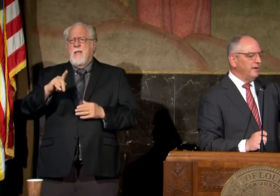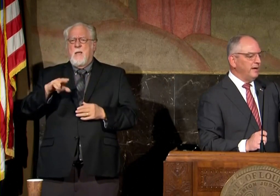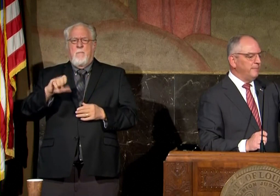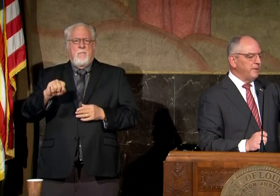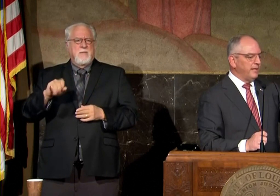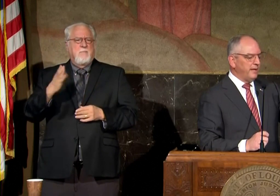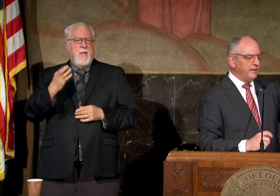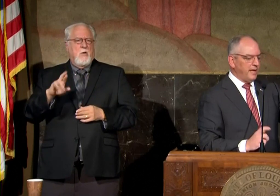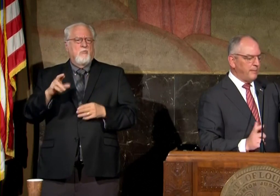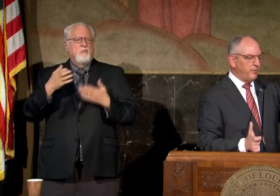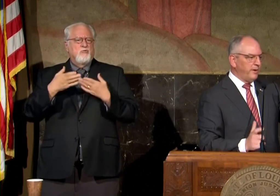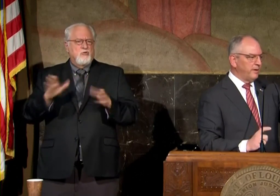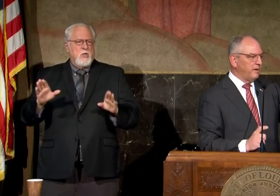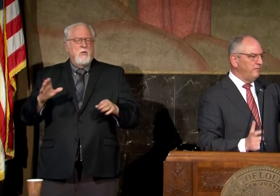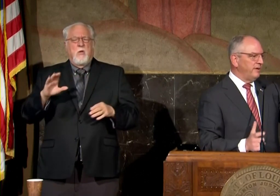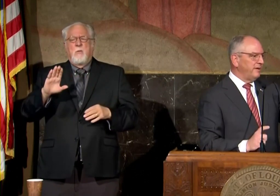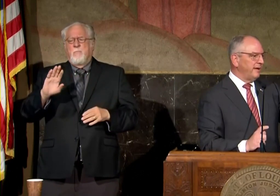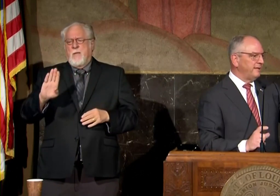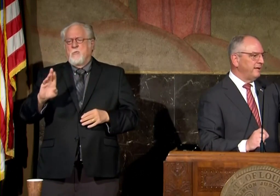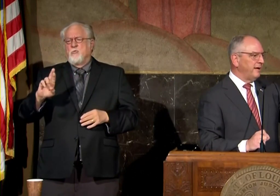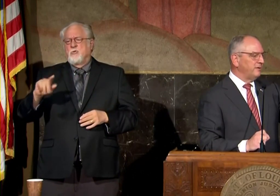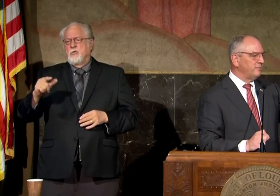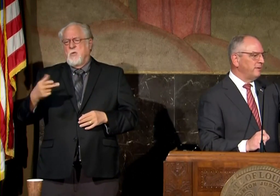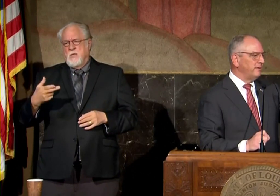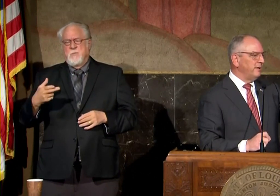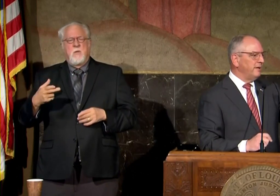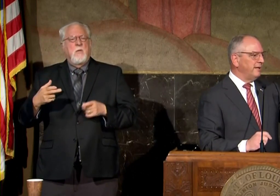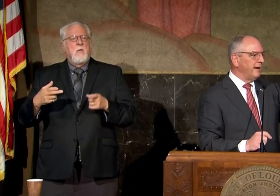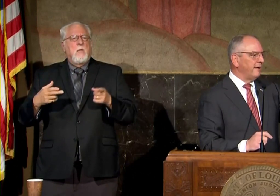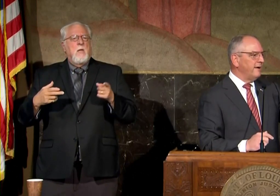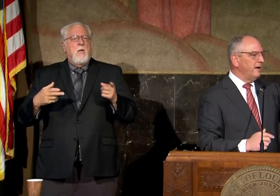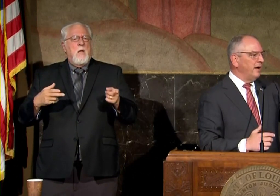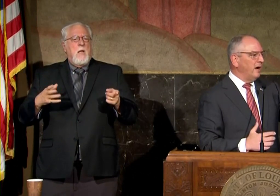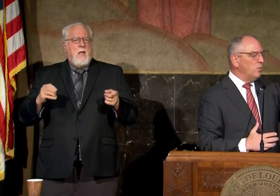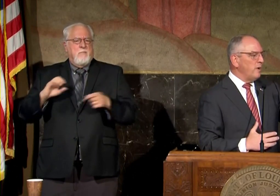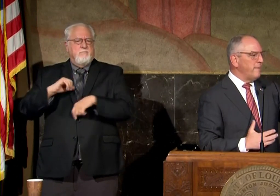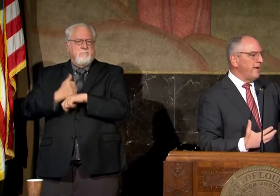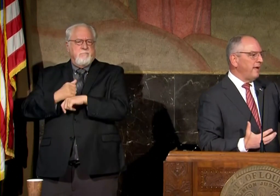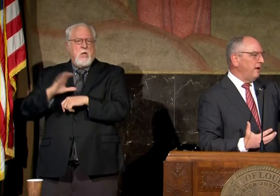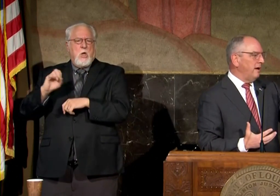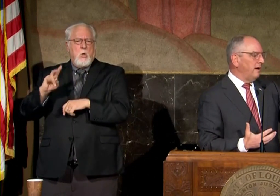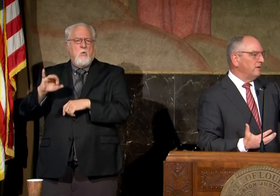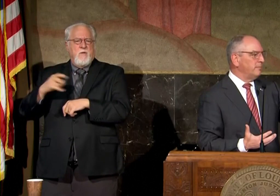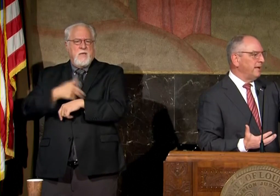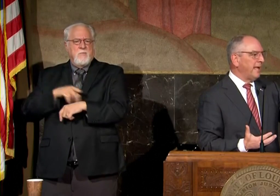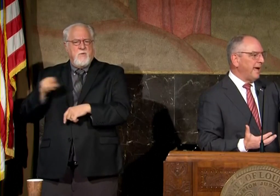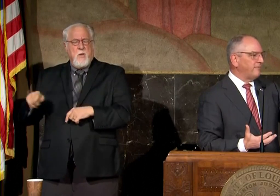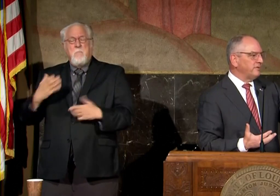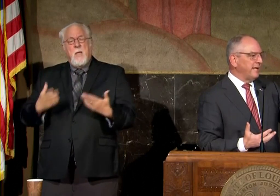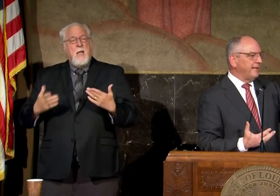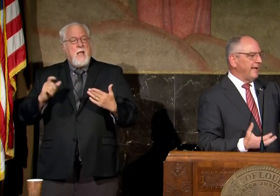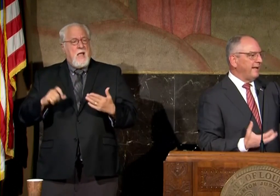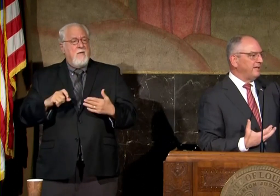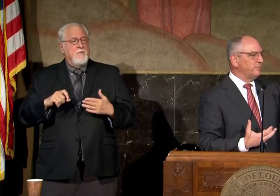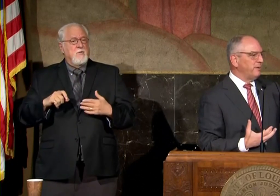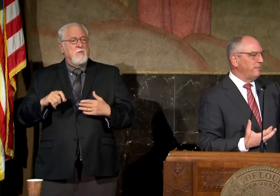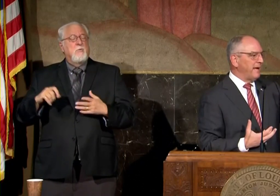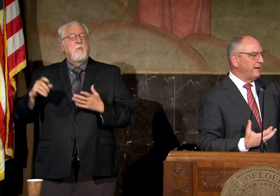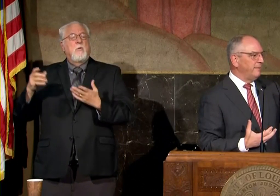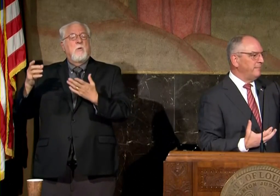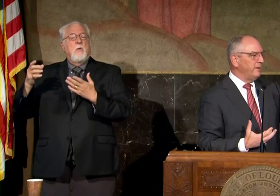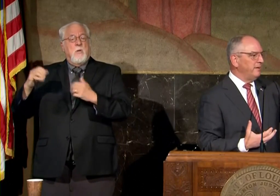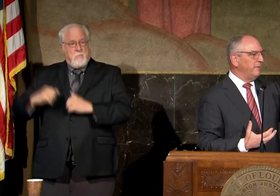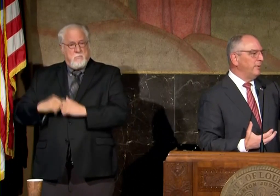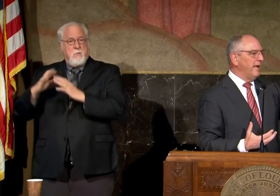um and they they operated a covet 19 hospital there we may ultimately have to stand that hospital